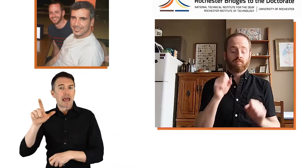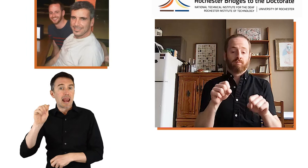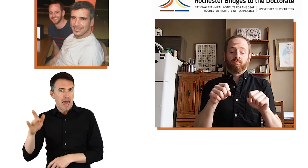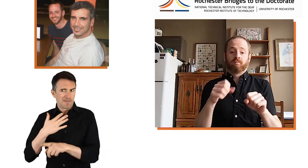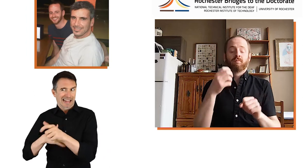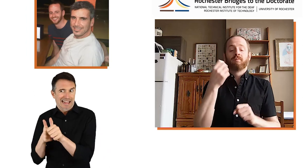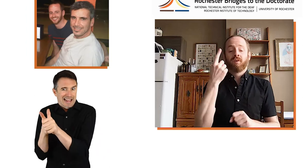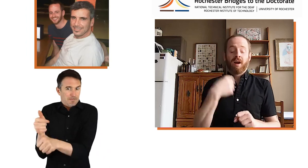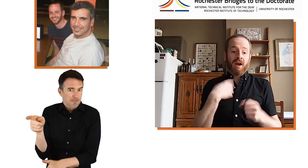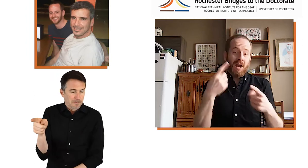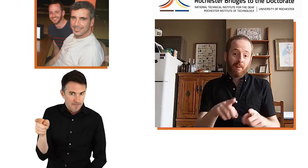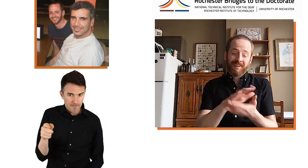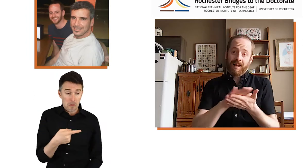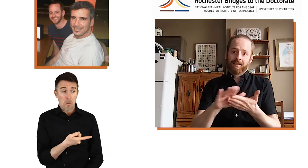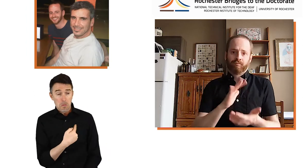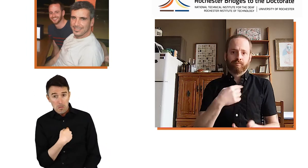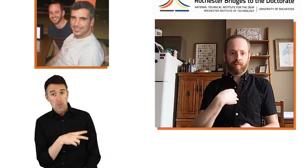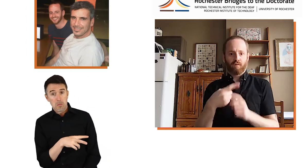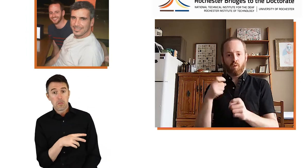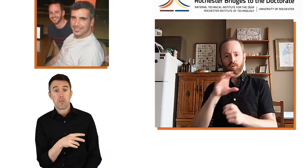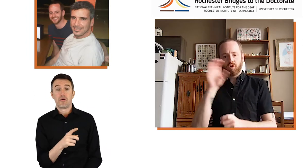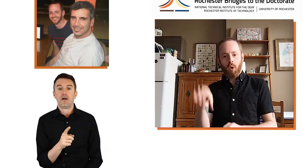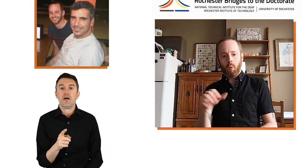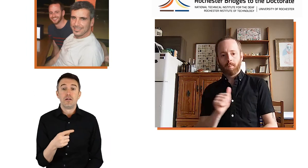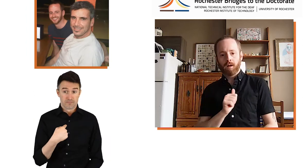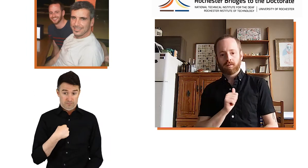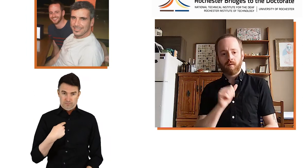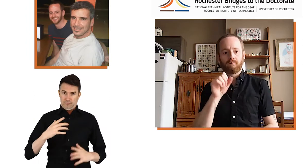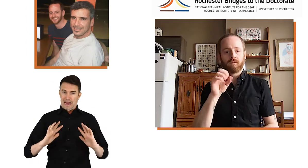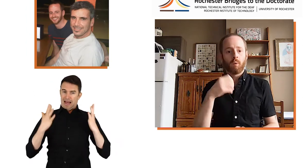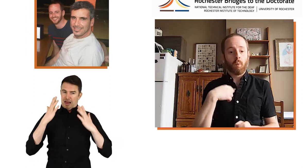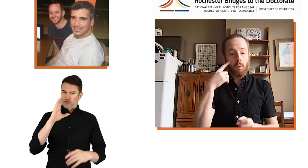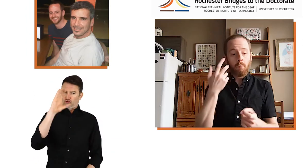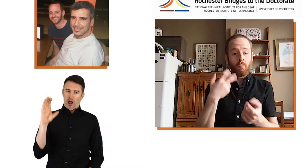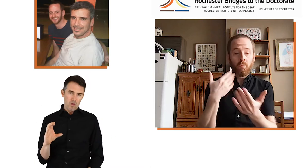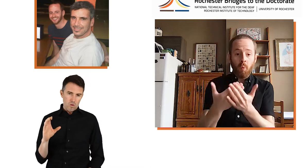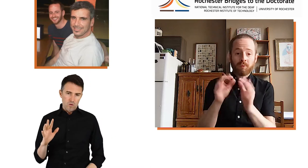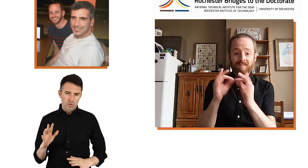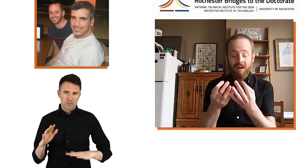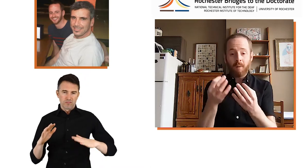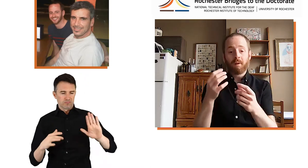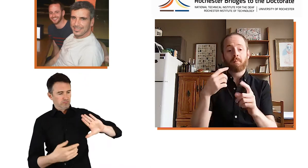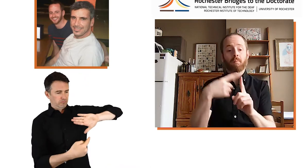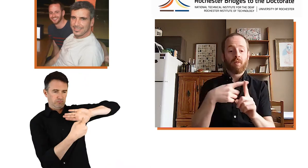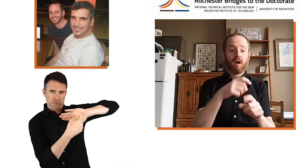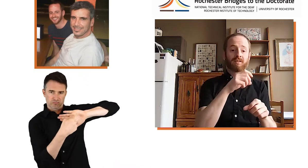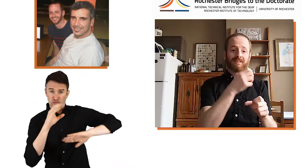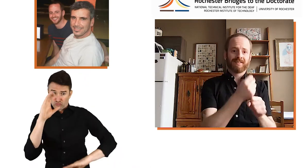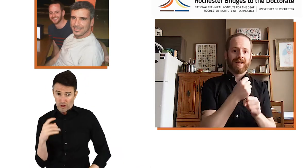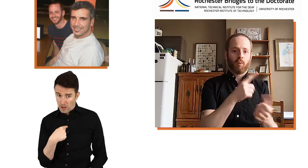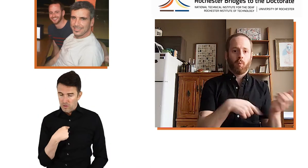lab. So, I actually am from Chicago, personally. If I went to